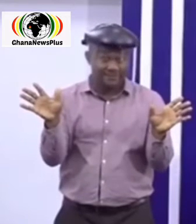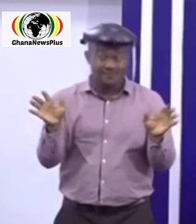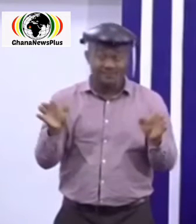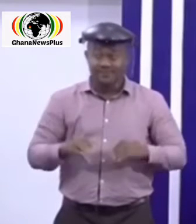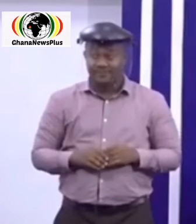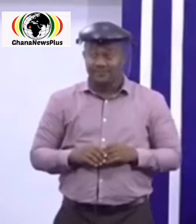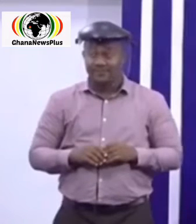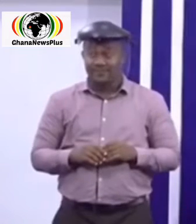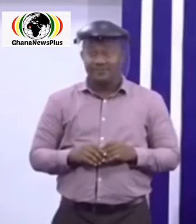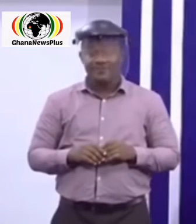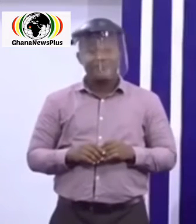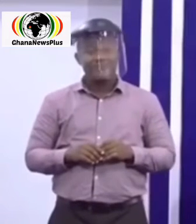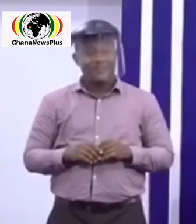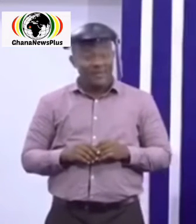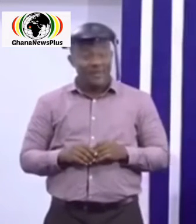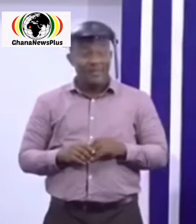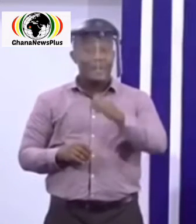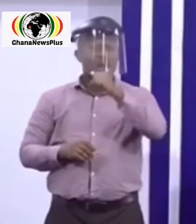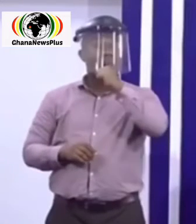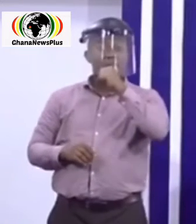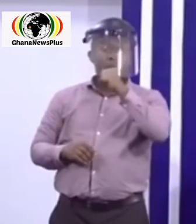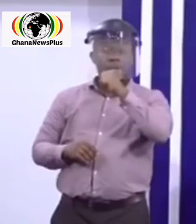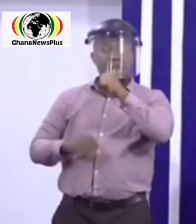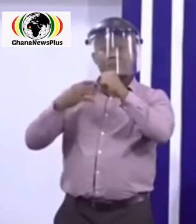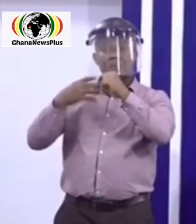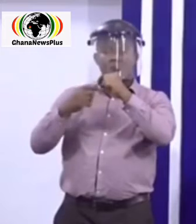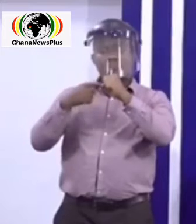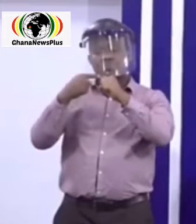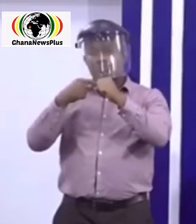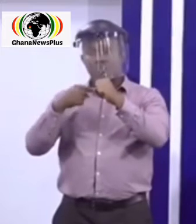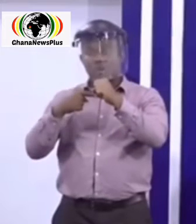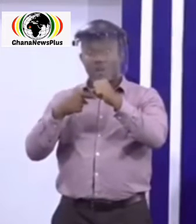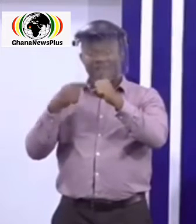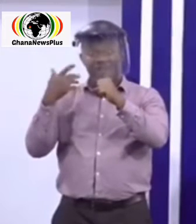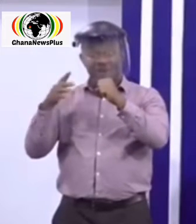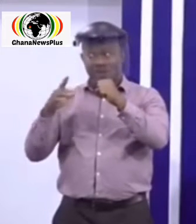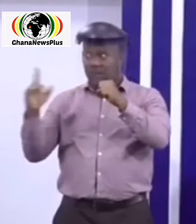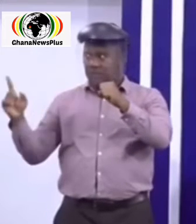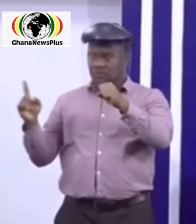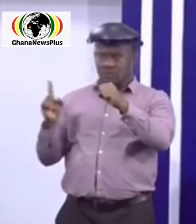sanitized microphones immediately after each use